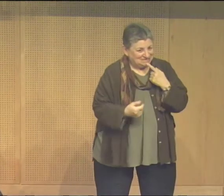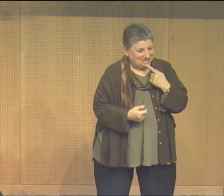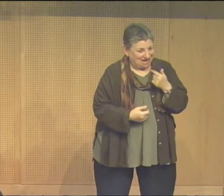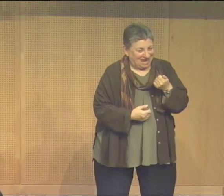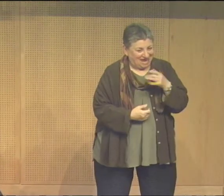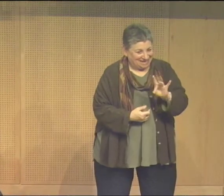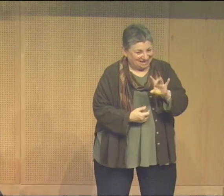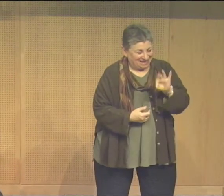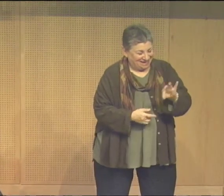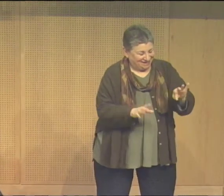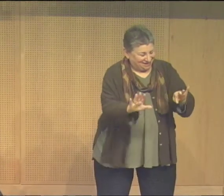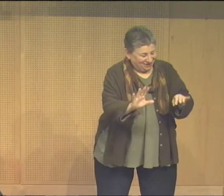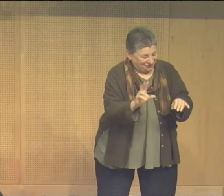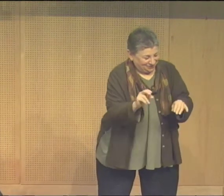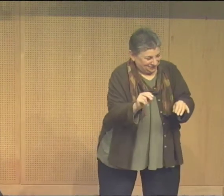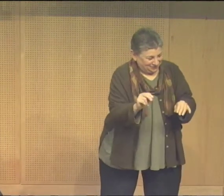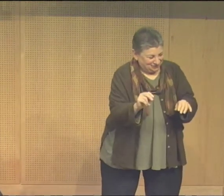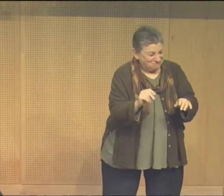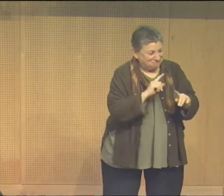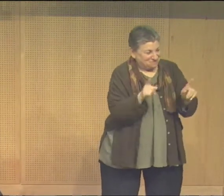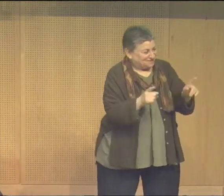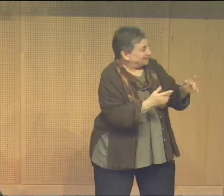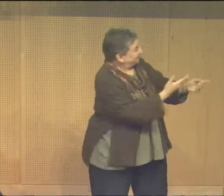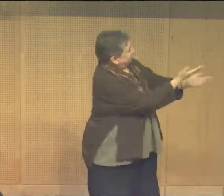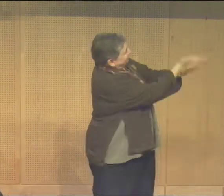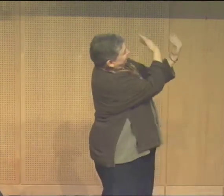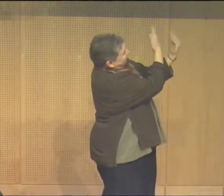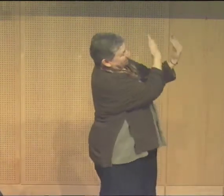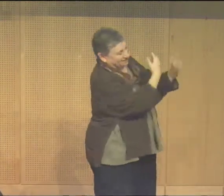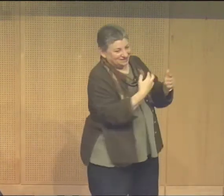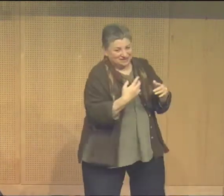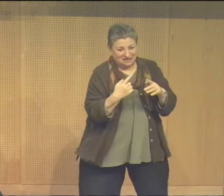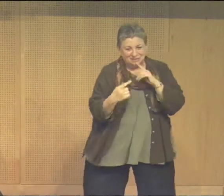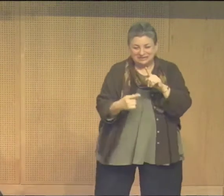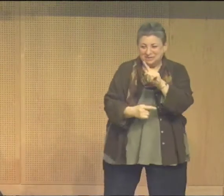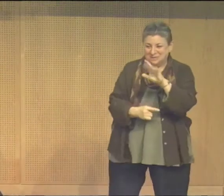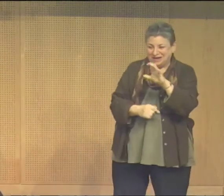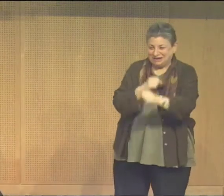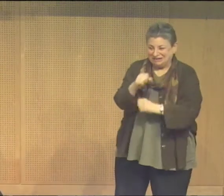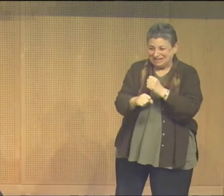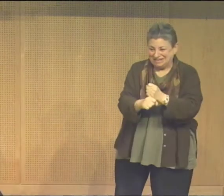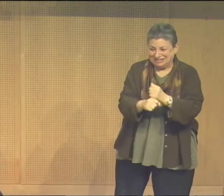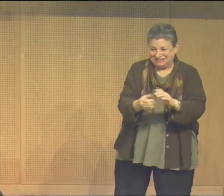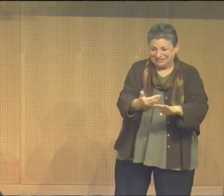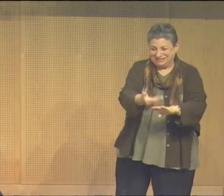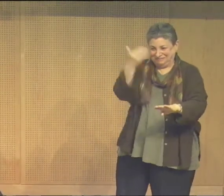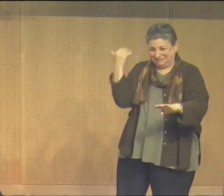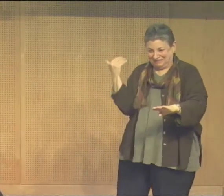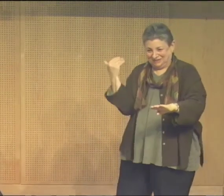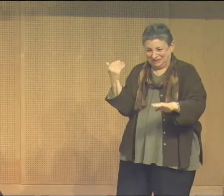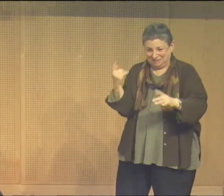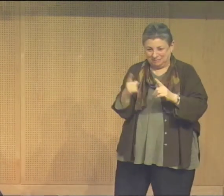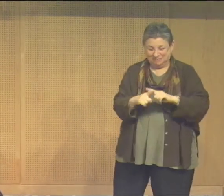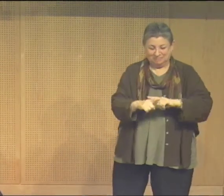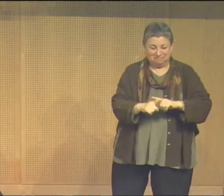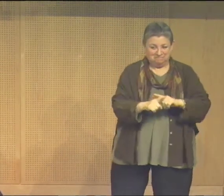I almost said 1899, but no, that would have been a great mistake. That would have been a hundred years previous